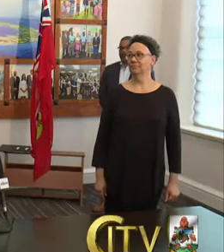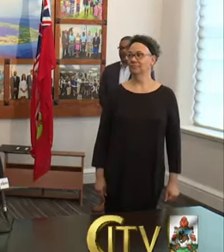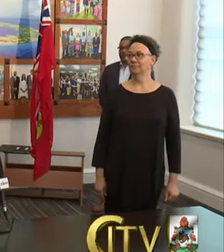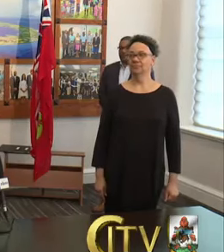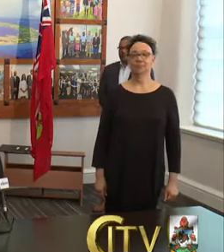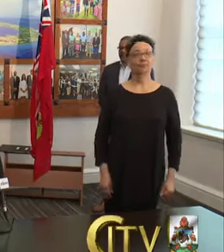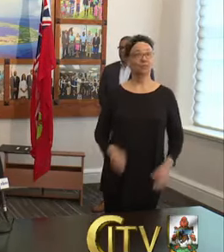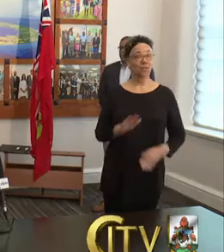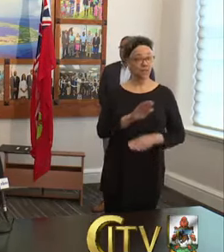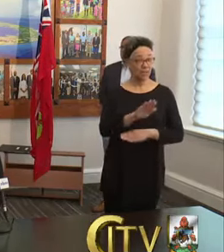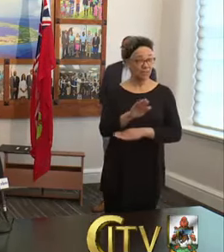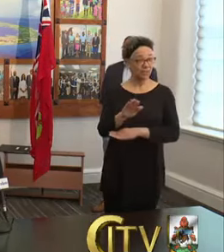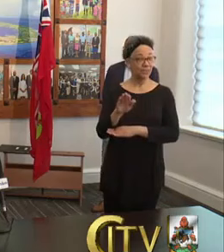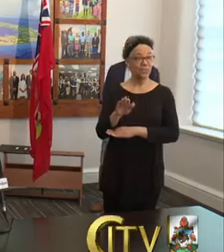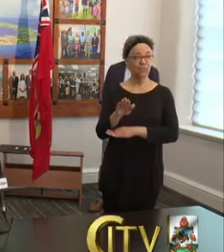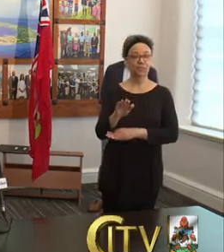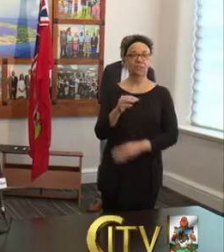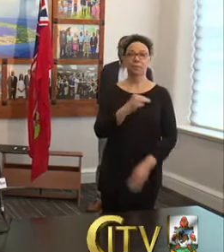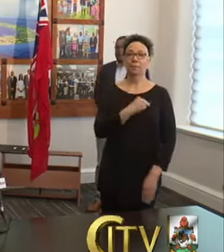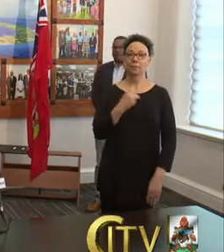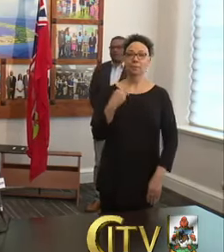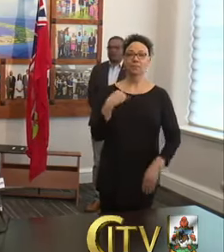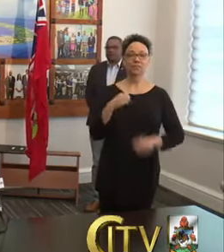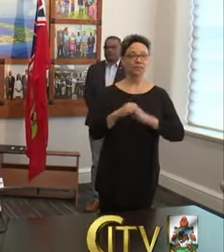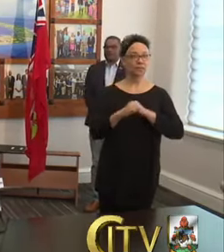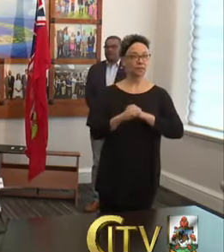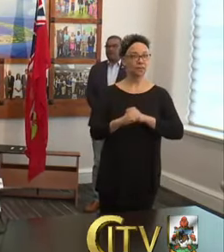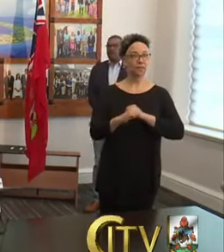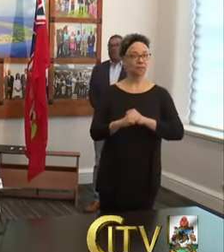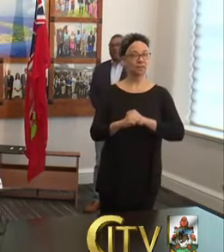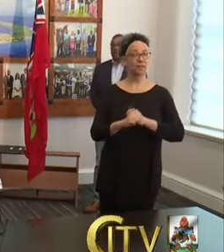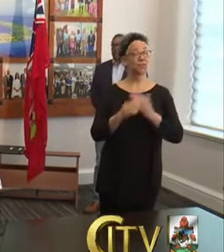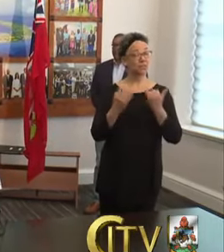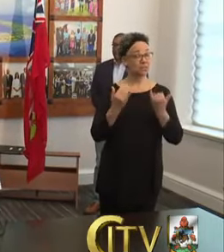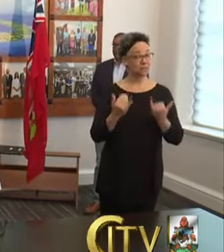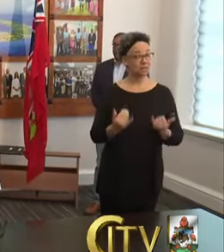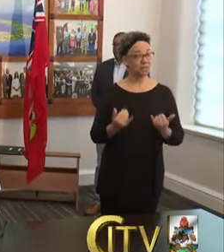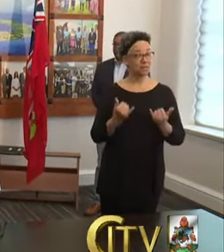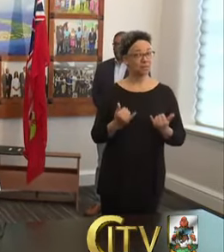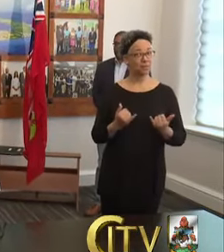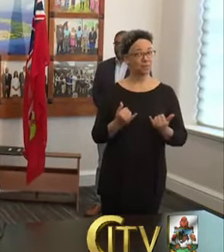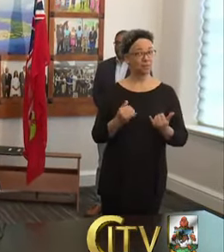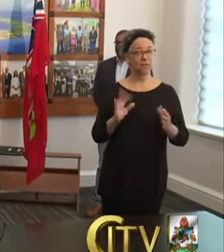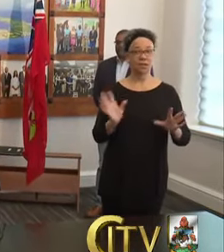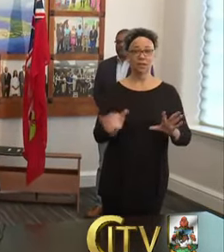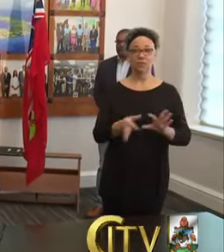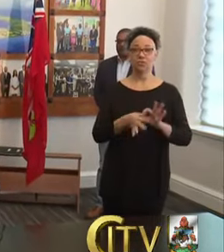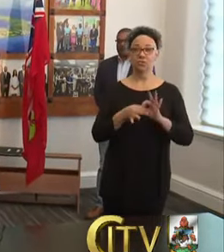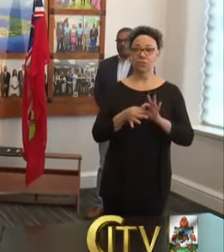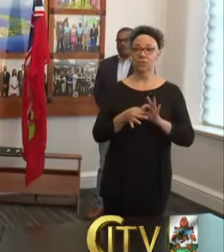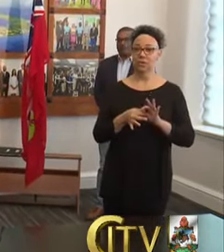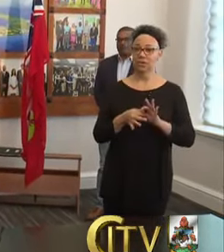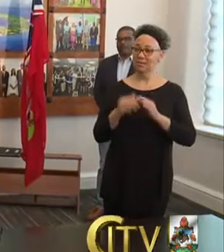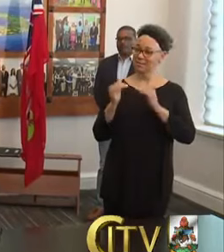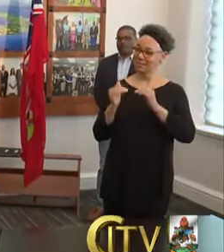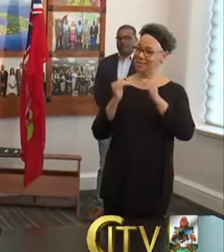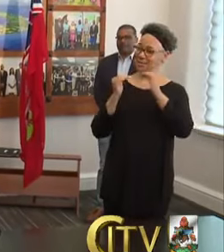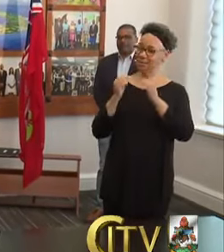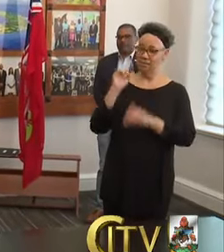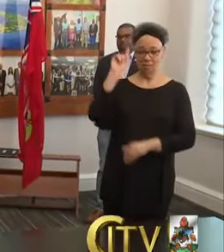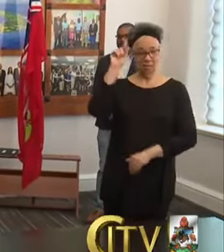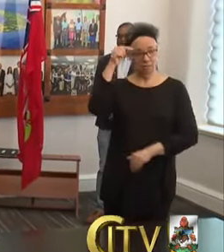Good afternoon, members of the media. Today, I am joined by His Excellency, the Governor.